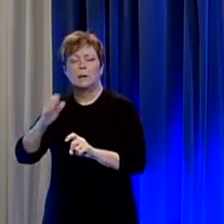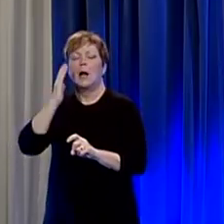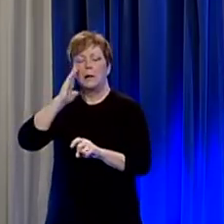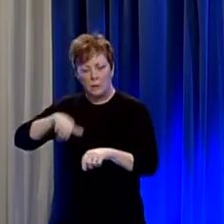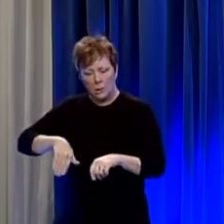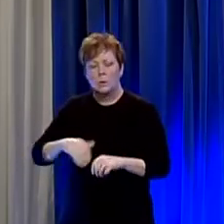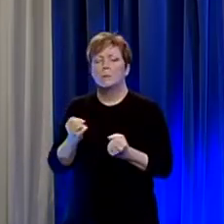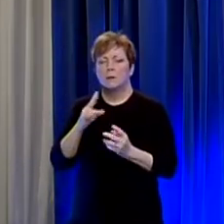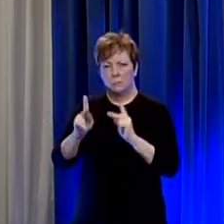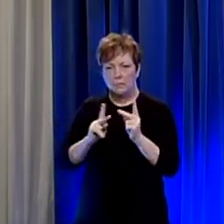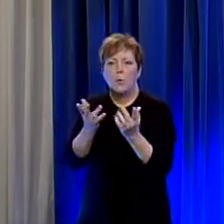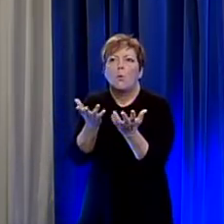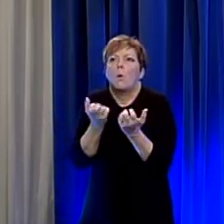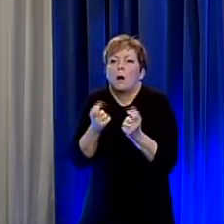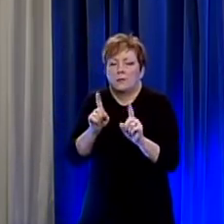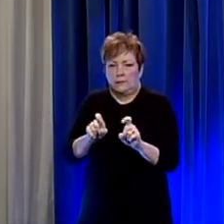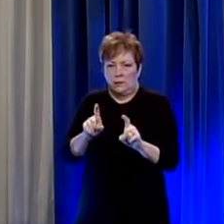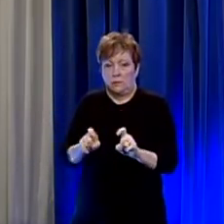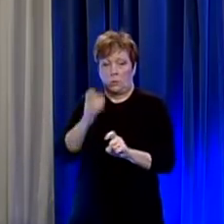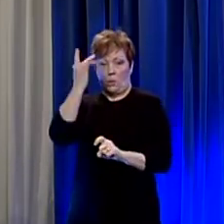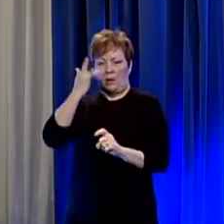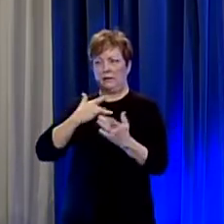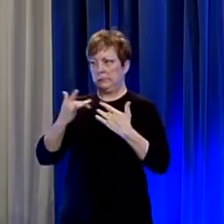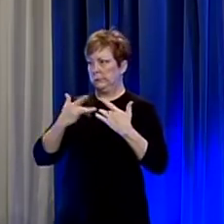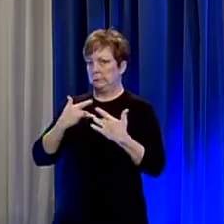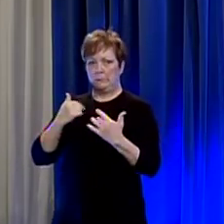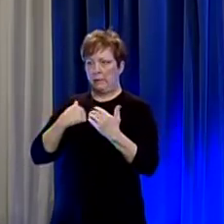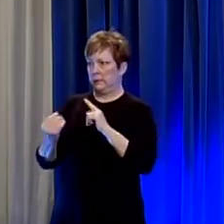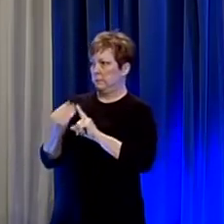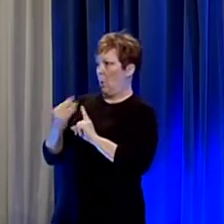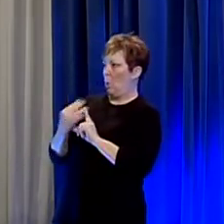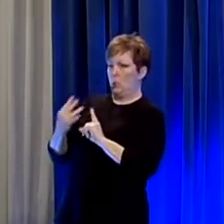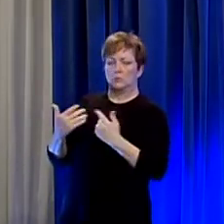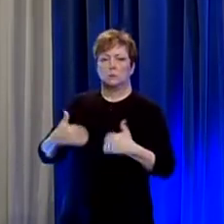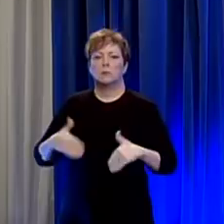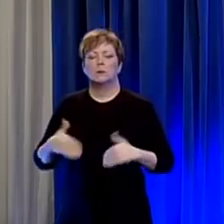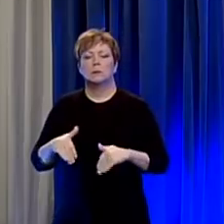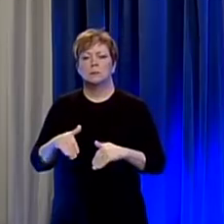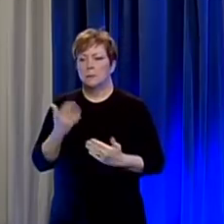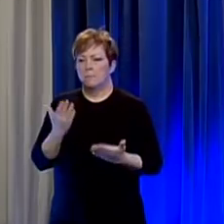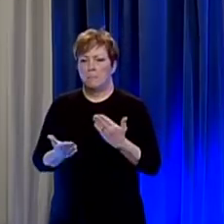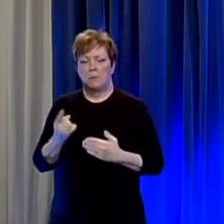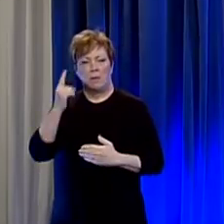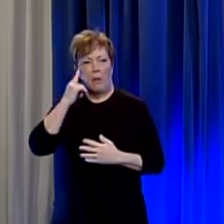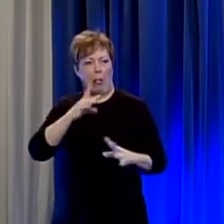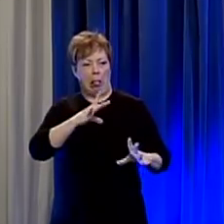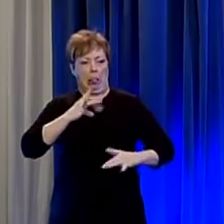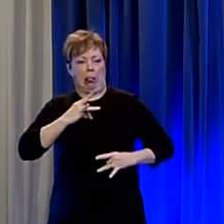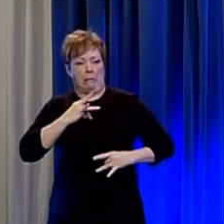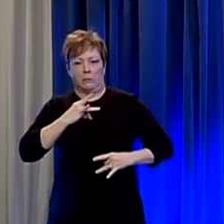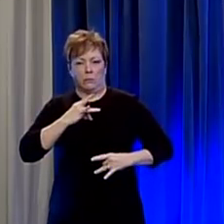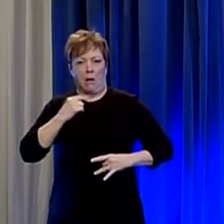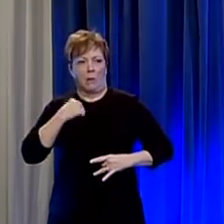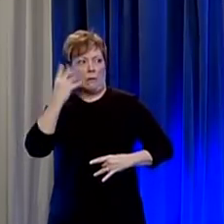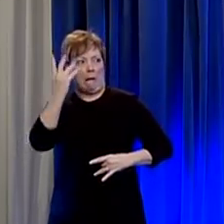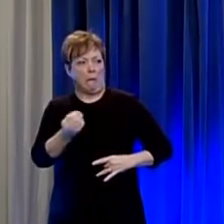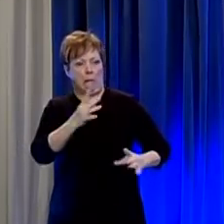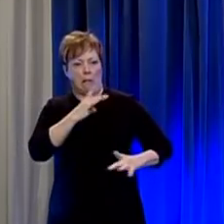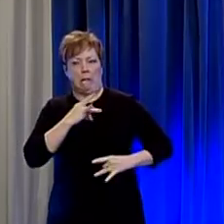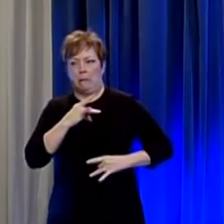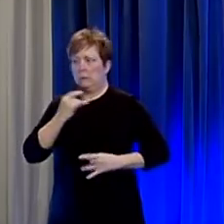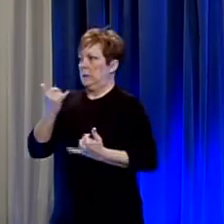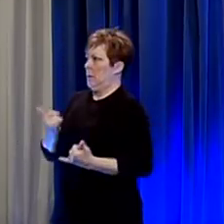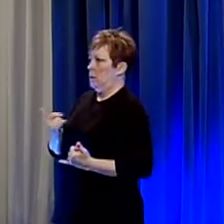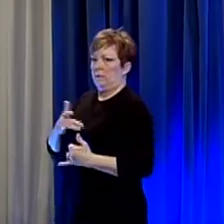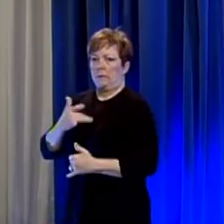tested because they're concerned about being exposed or because they're wondering if they could have contracted something in the community people who are